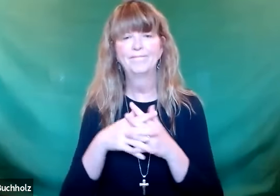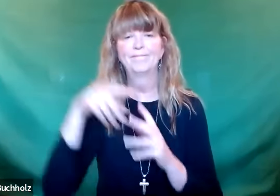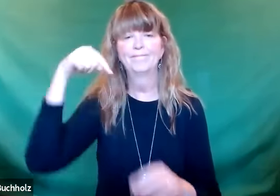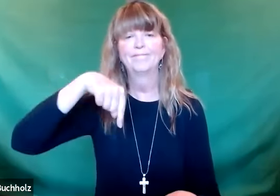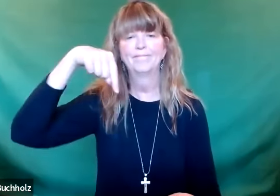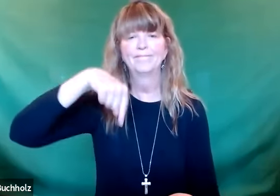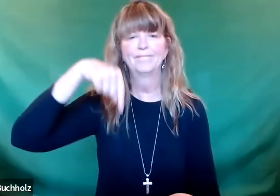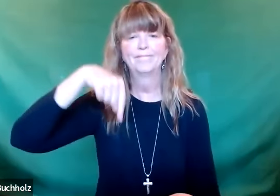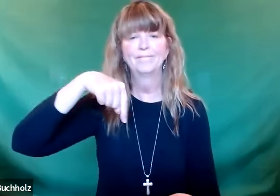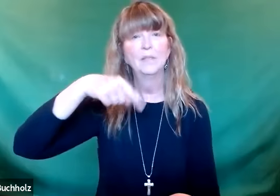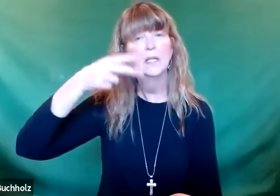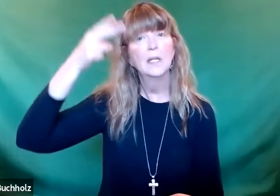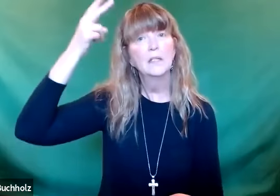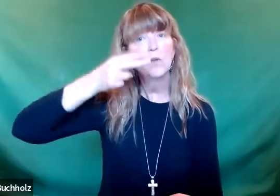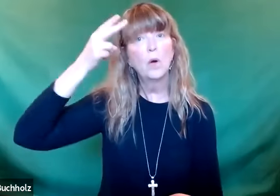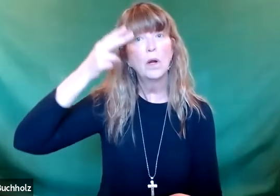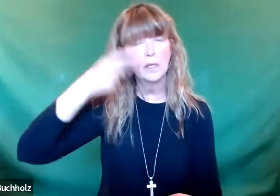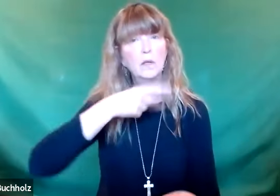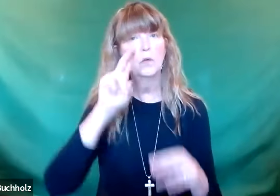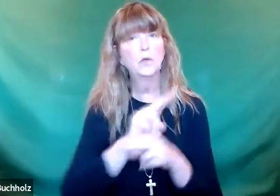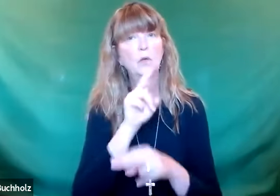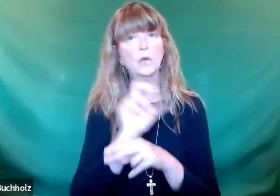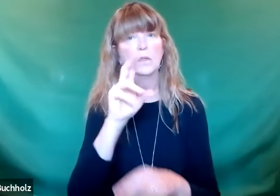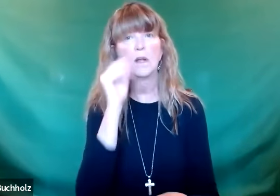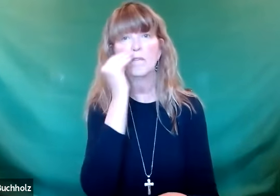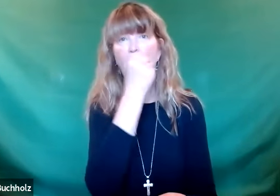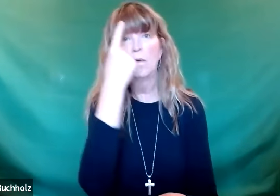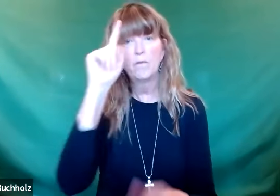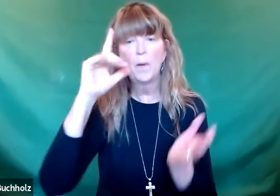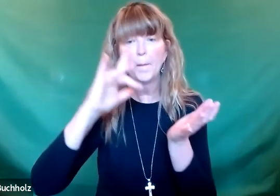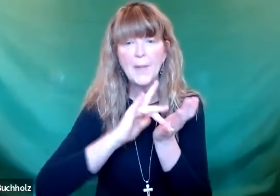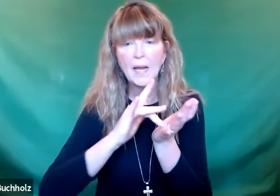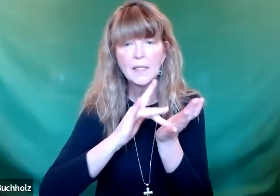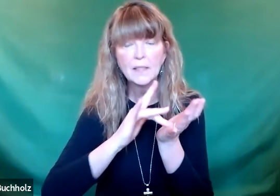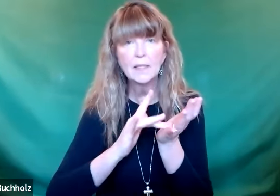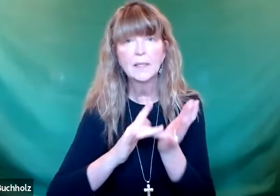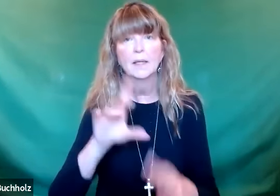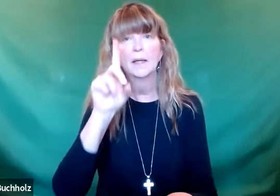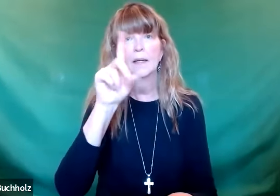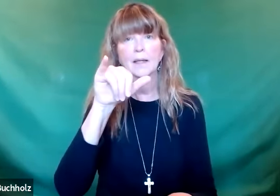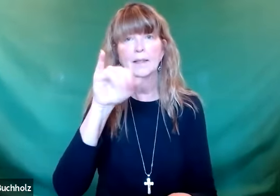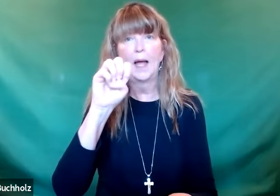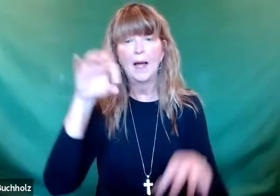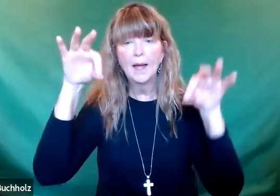Sunflowers are indigenous to the United States. Historically, they were used for medicinal purposes,